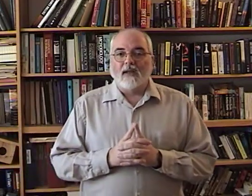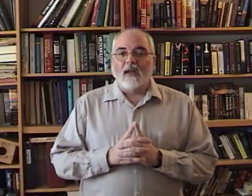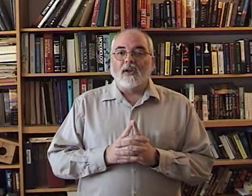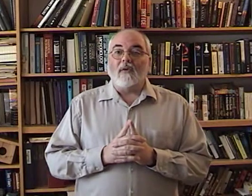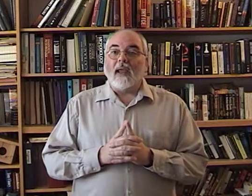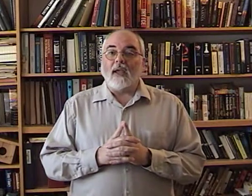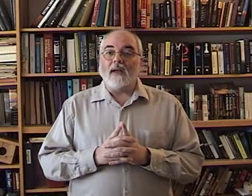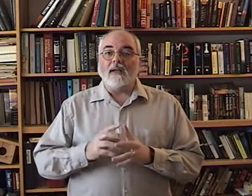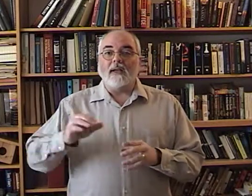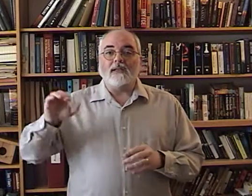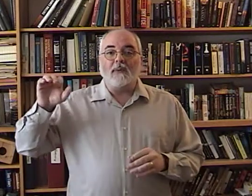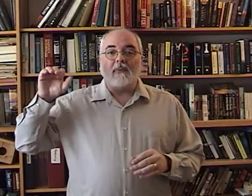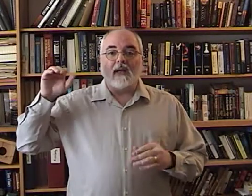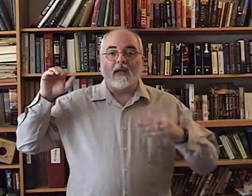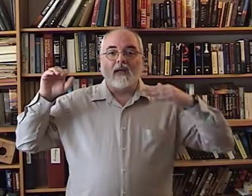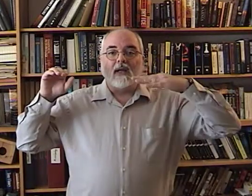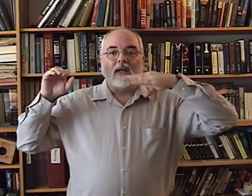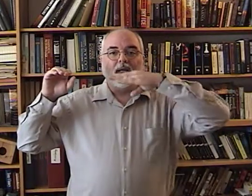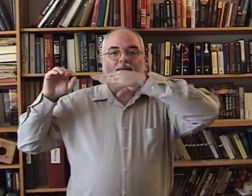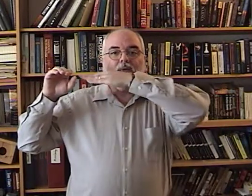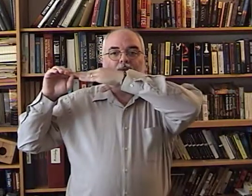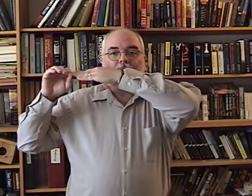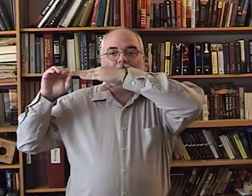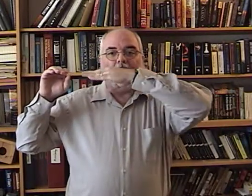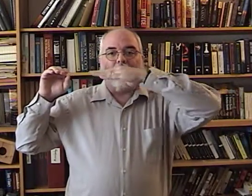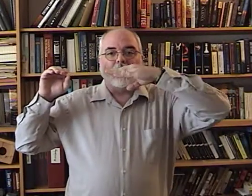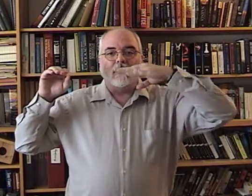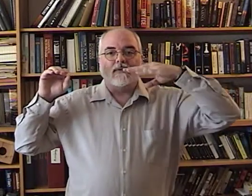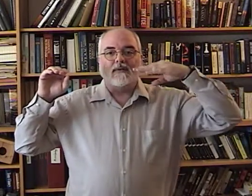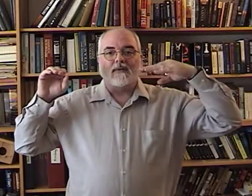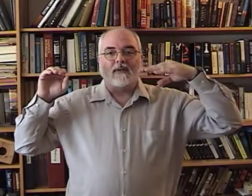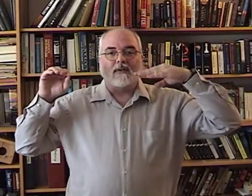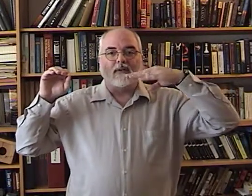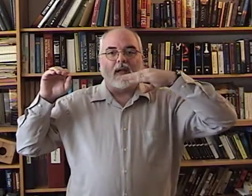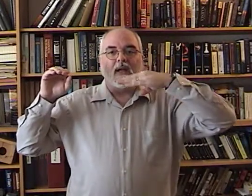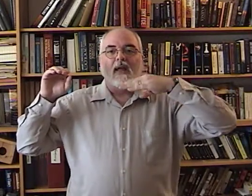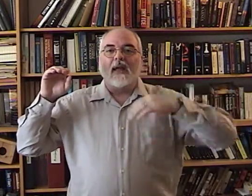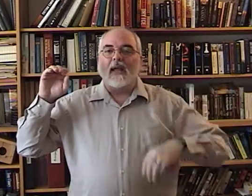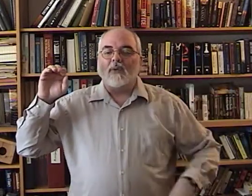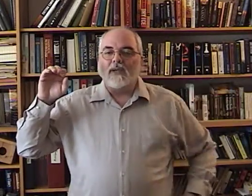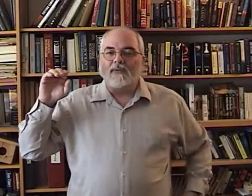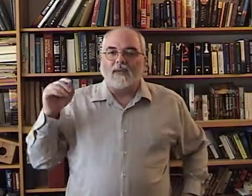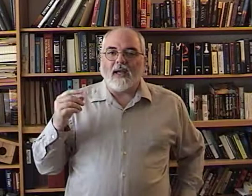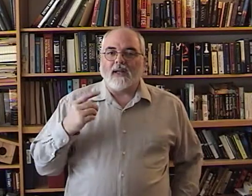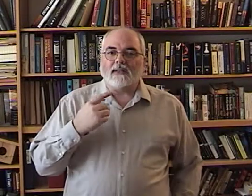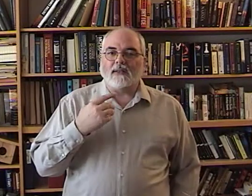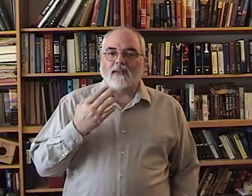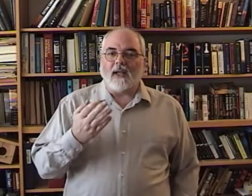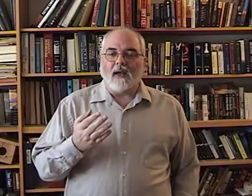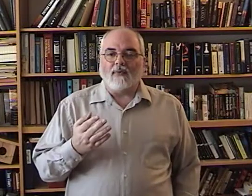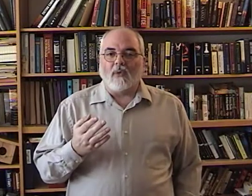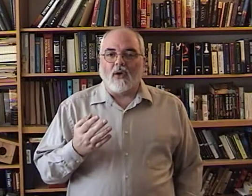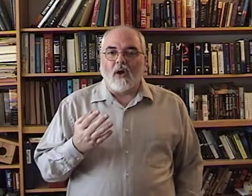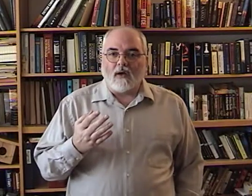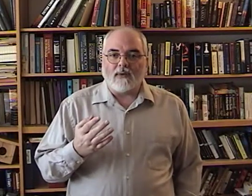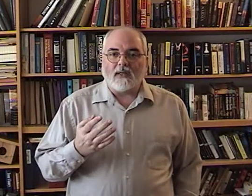Your hand needs to be even with your mouth, okay? And the reason for that is that the deaf will oftentimes